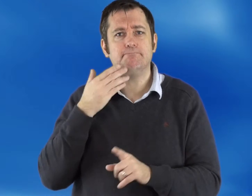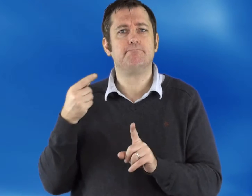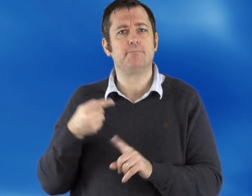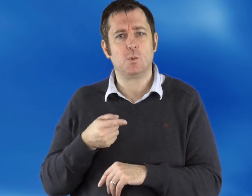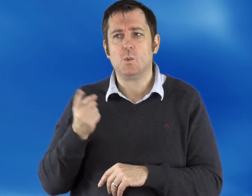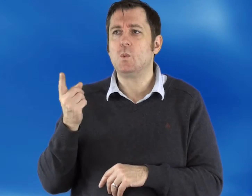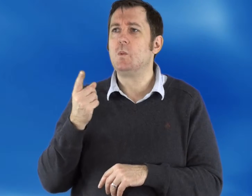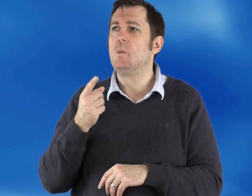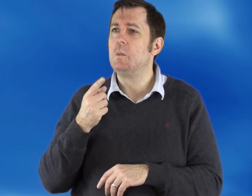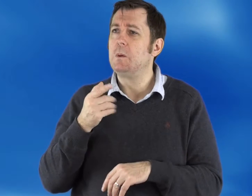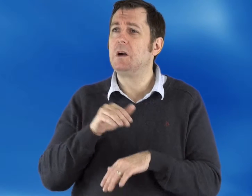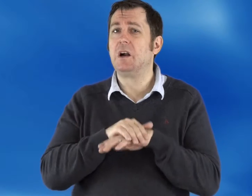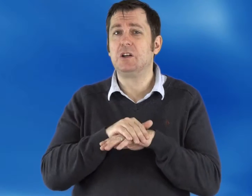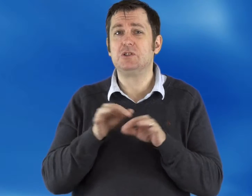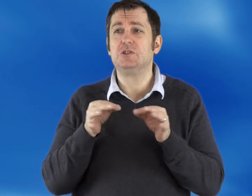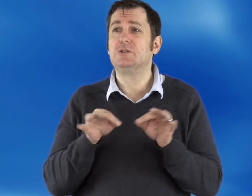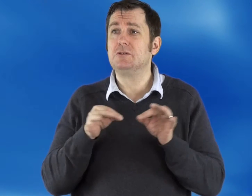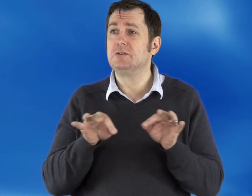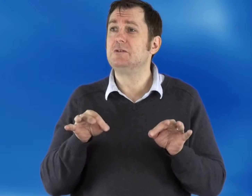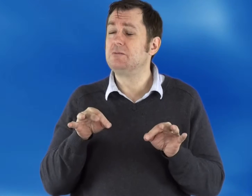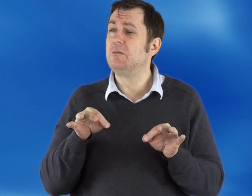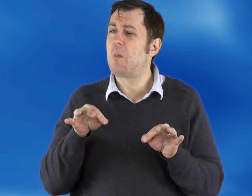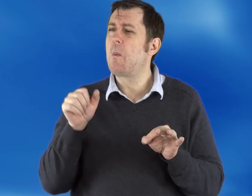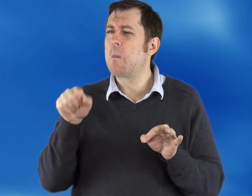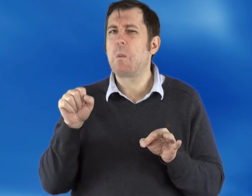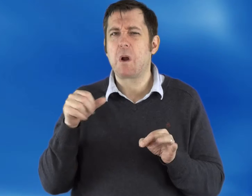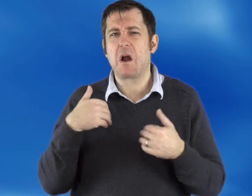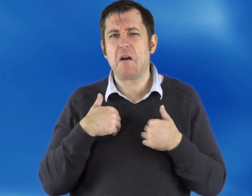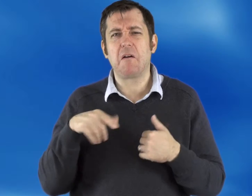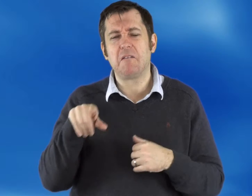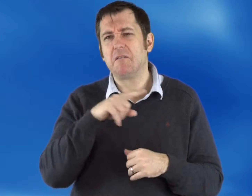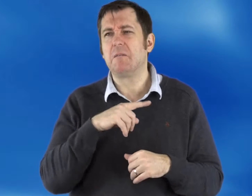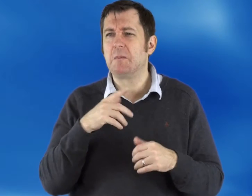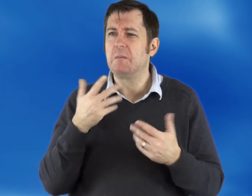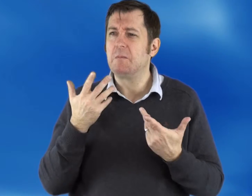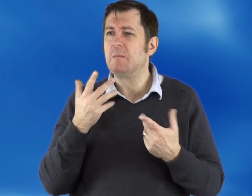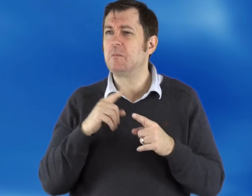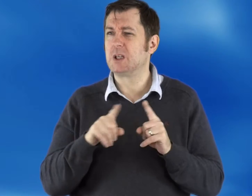And I said, wow, that's a good point. Sure, there's English written text.